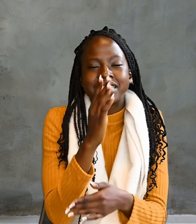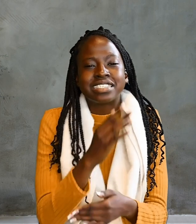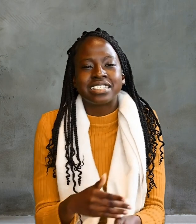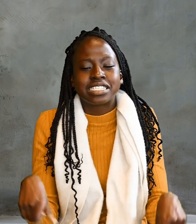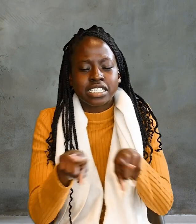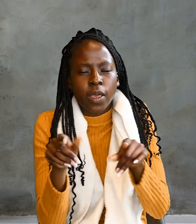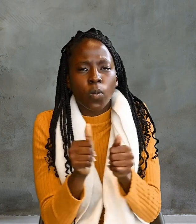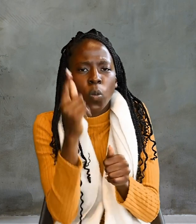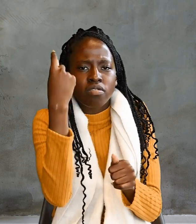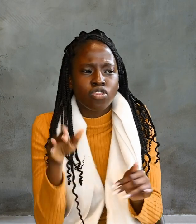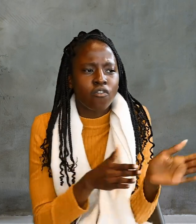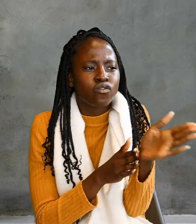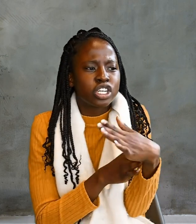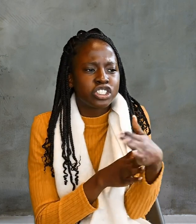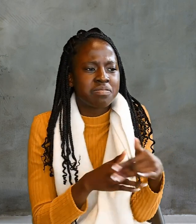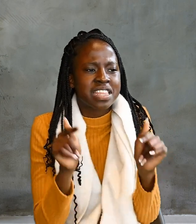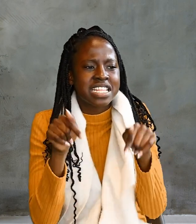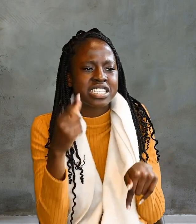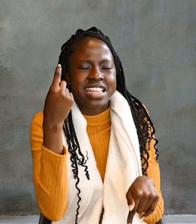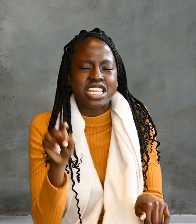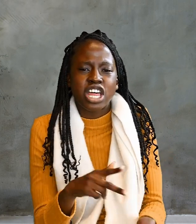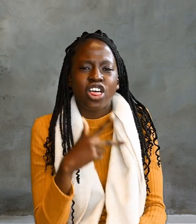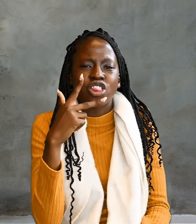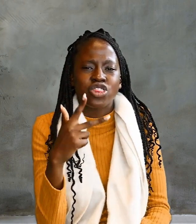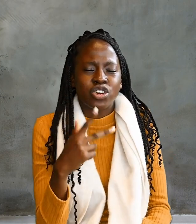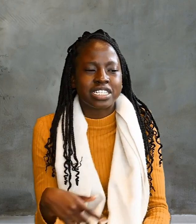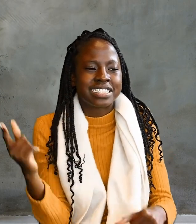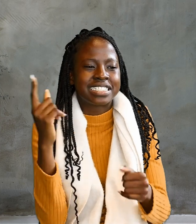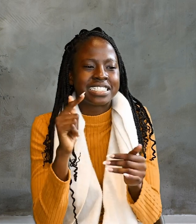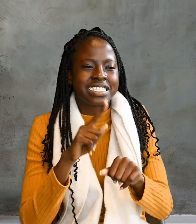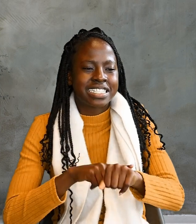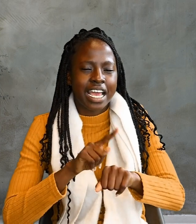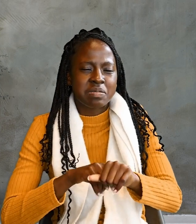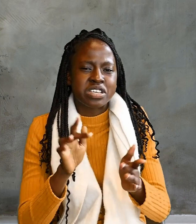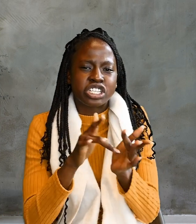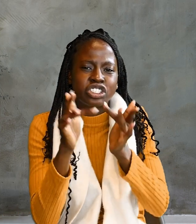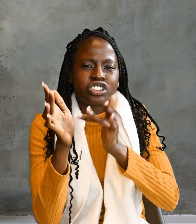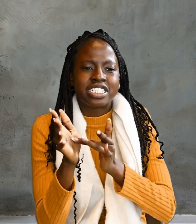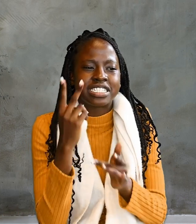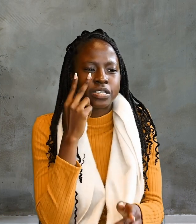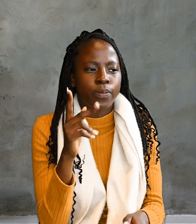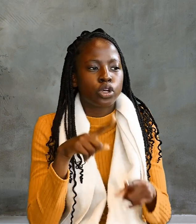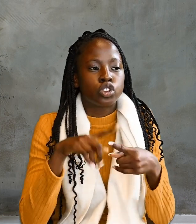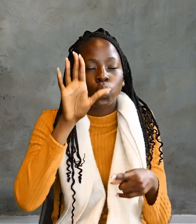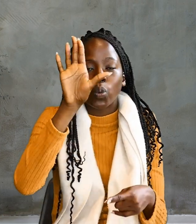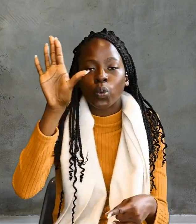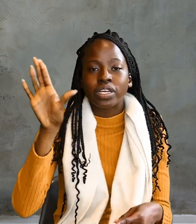This was now the third time Jesus appeared to his disciples after